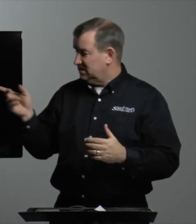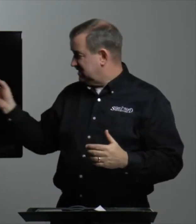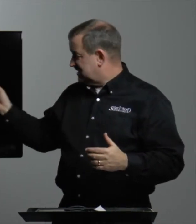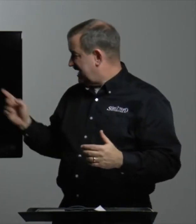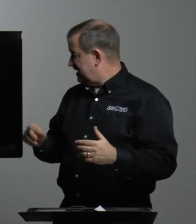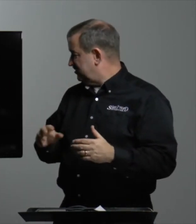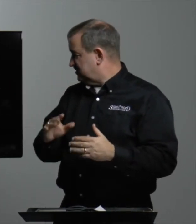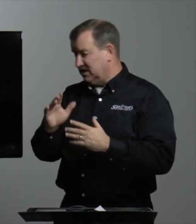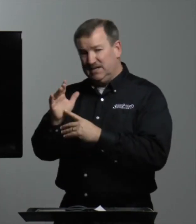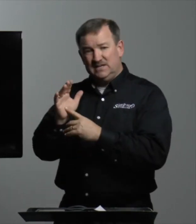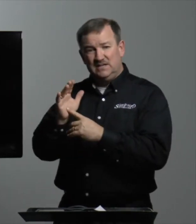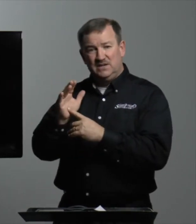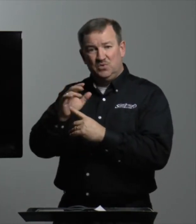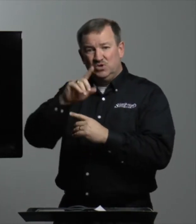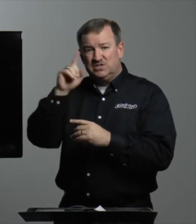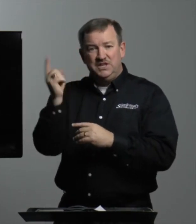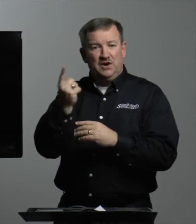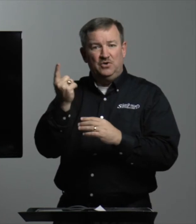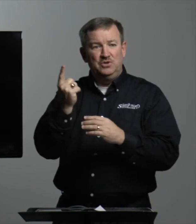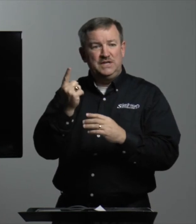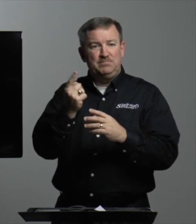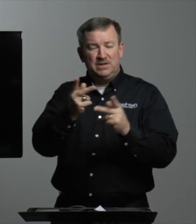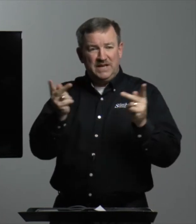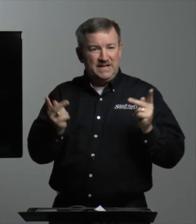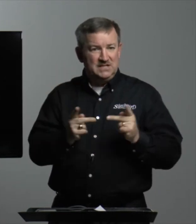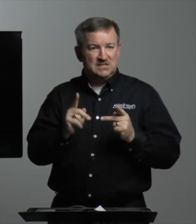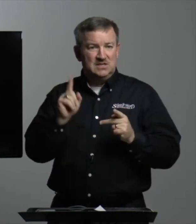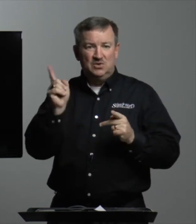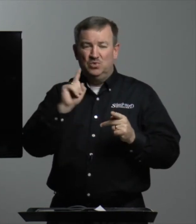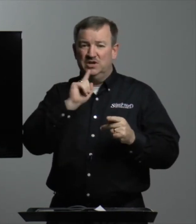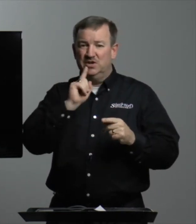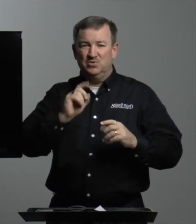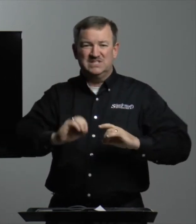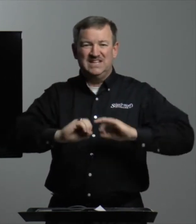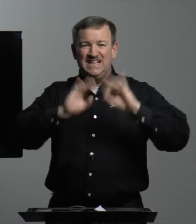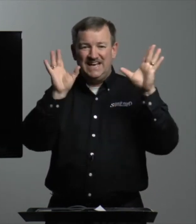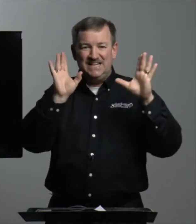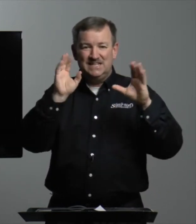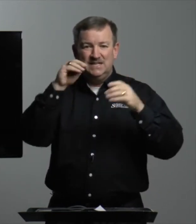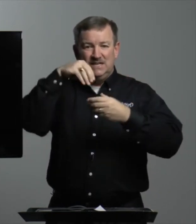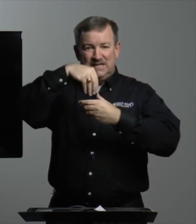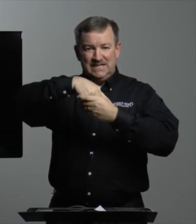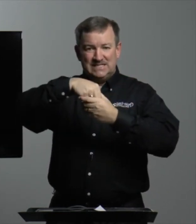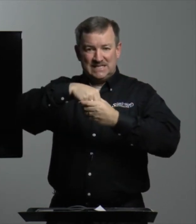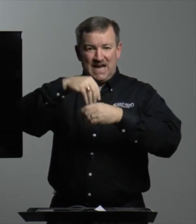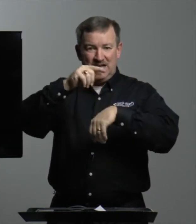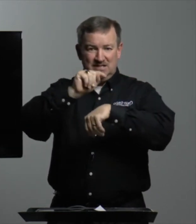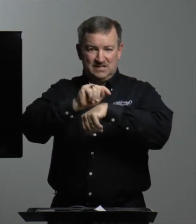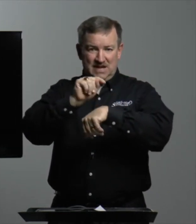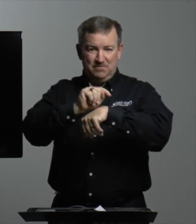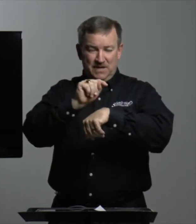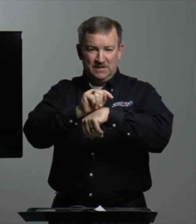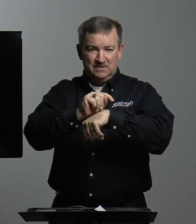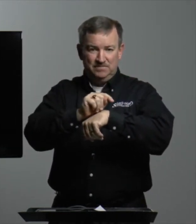candlestick was the only place where there was light inside the tabernacle.